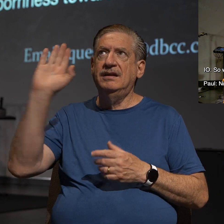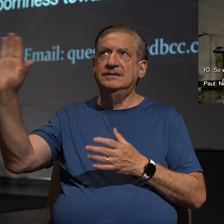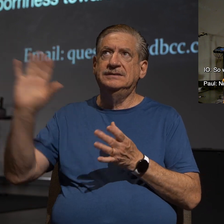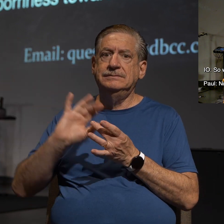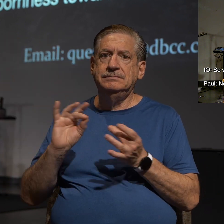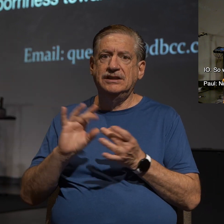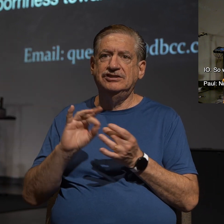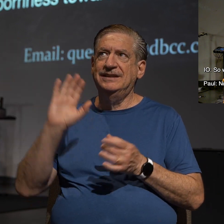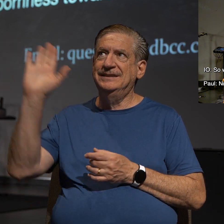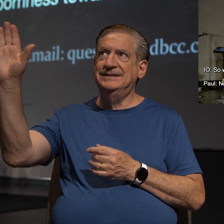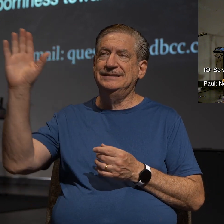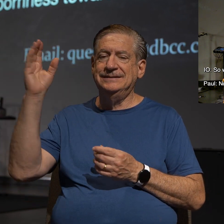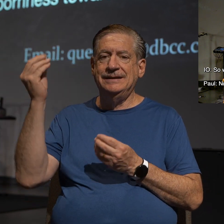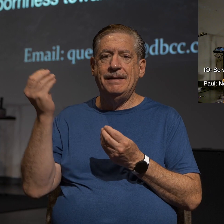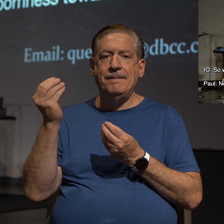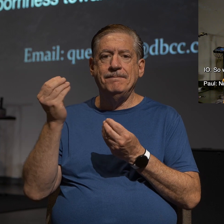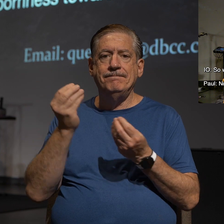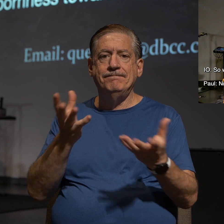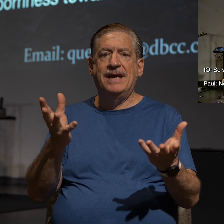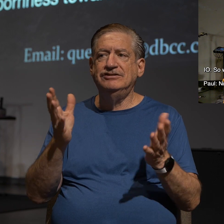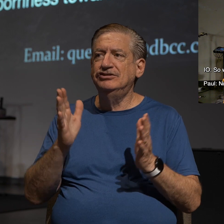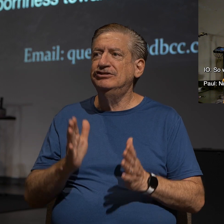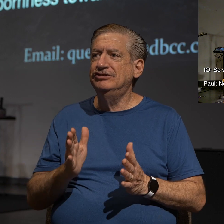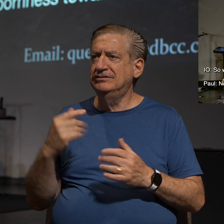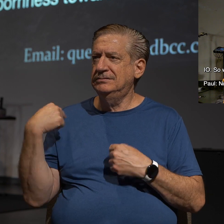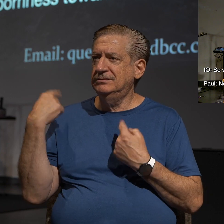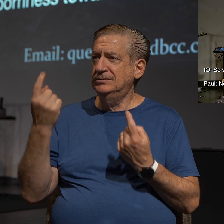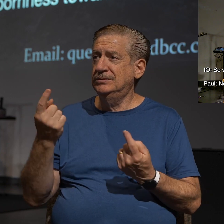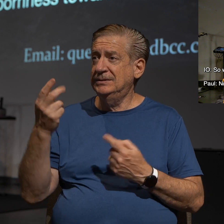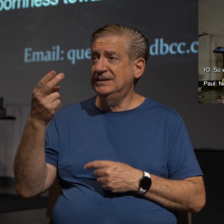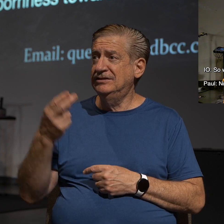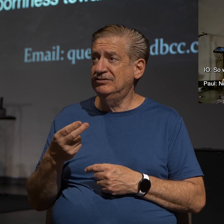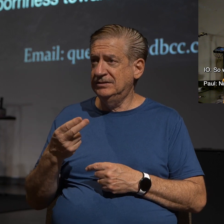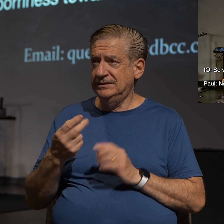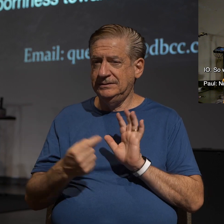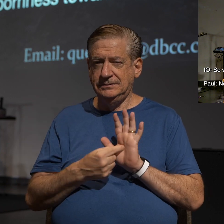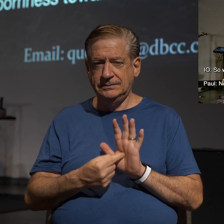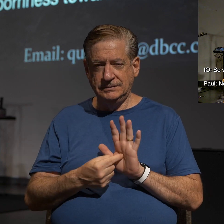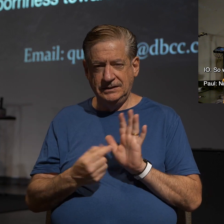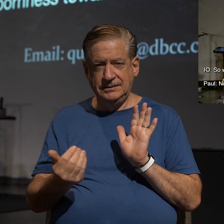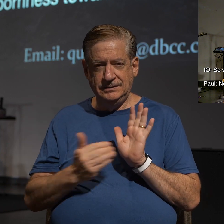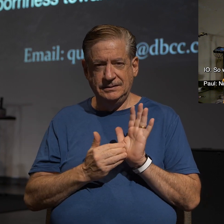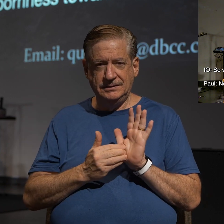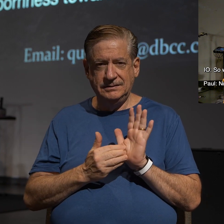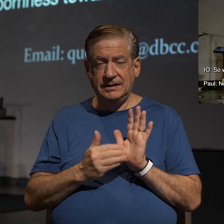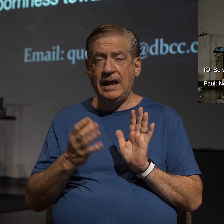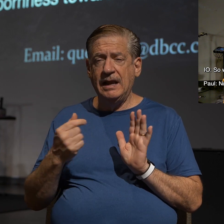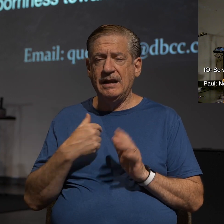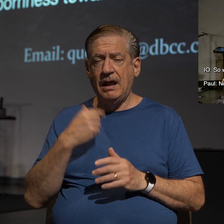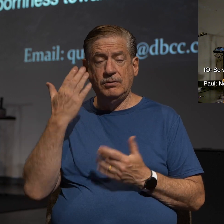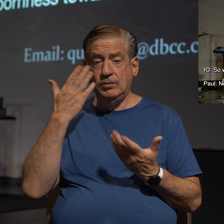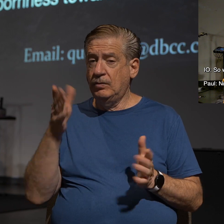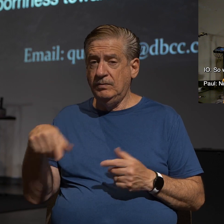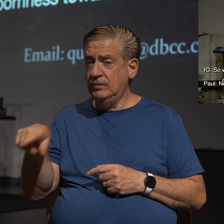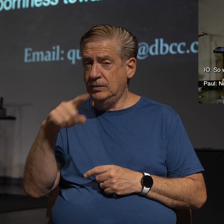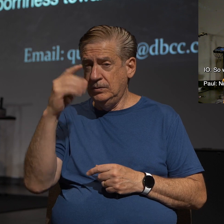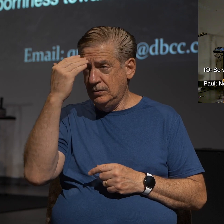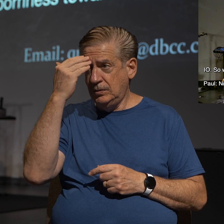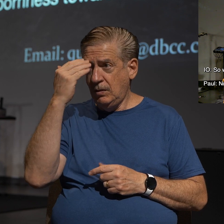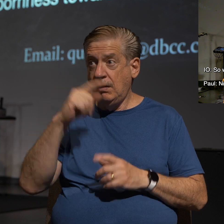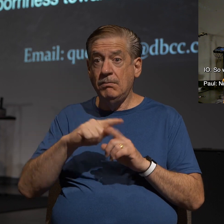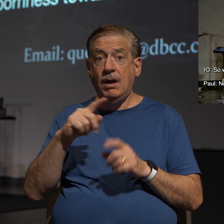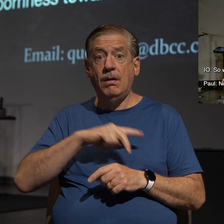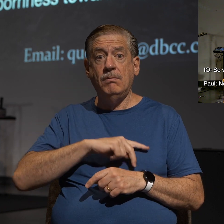messengers throughout history are on display again. And I don't know if you noticed, but Paul